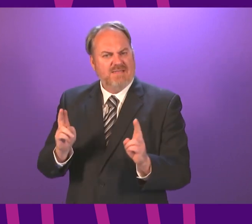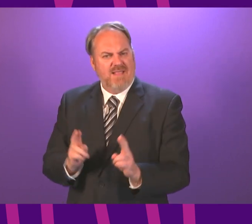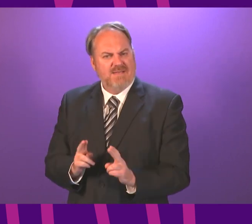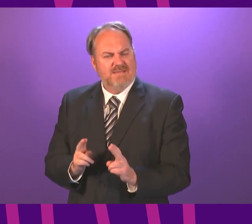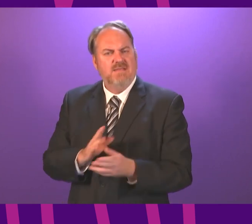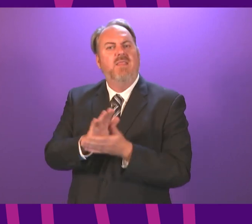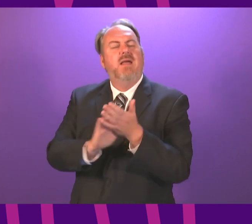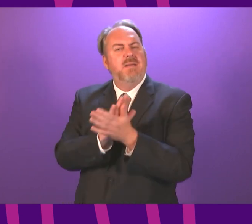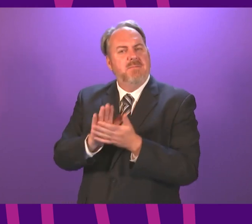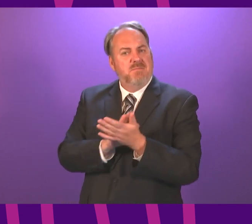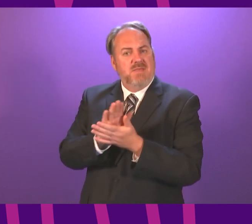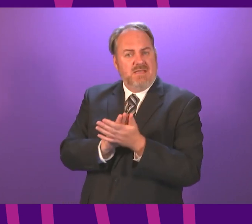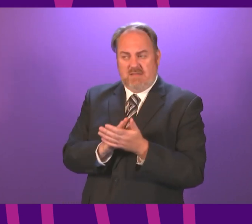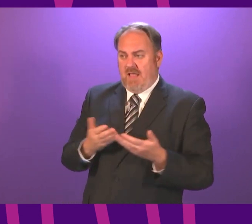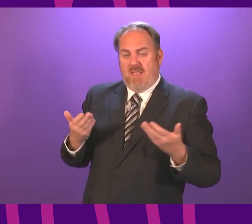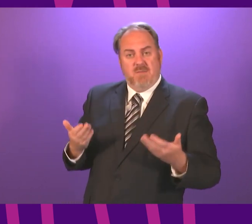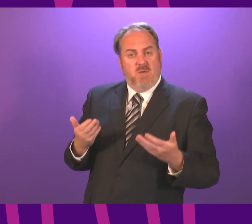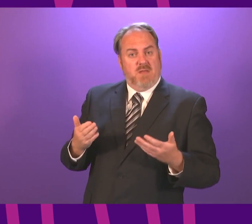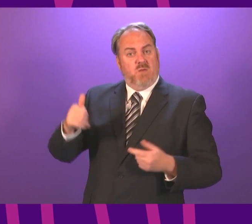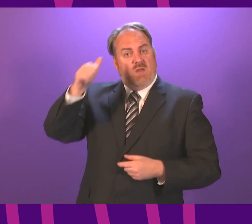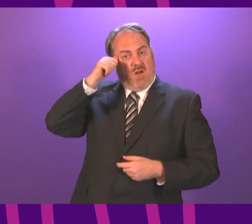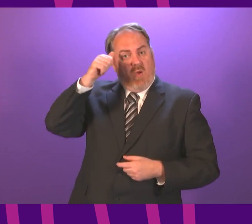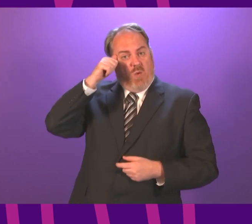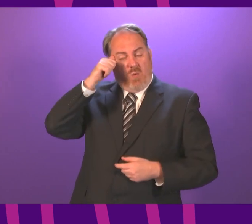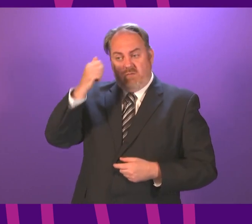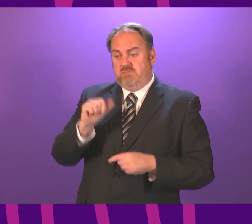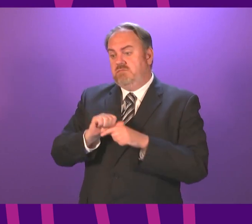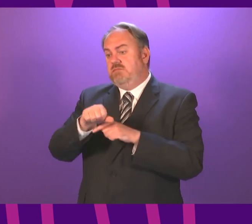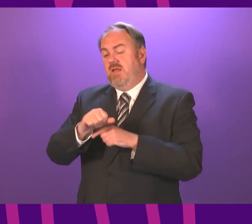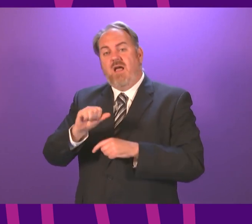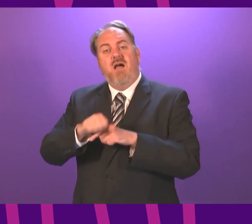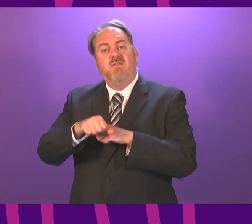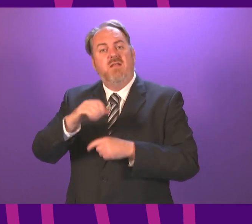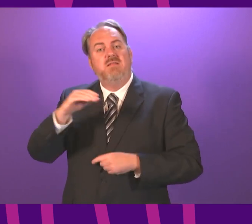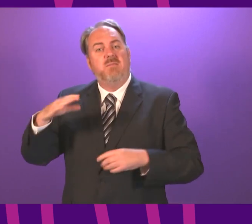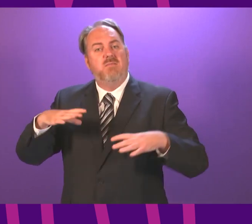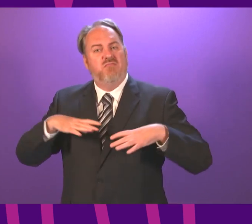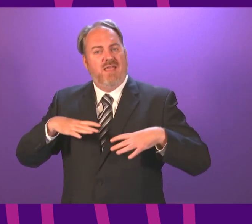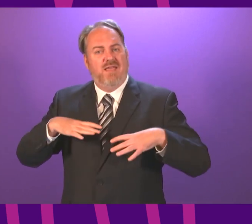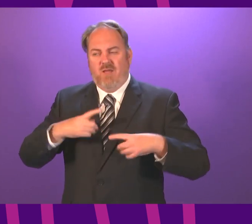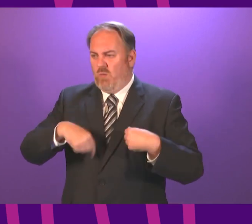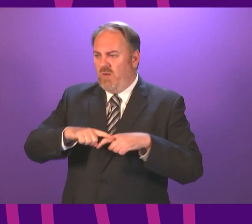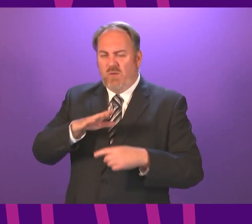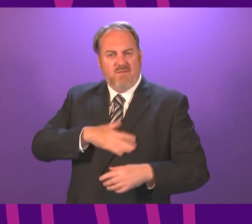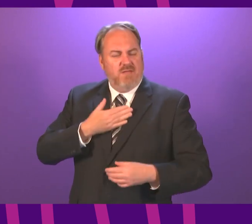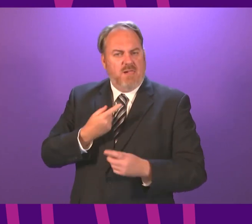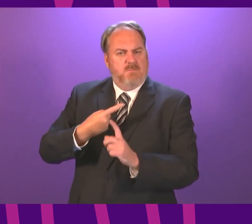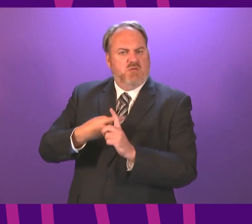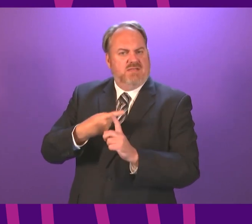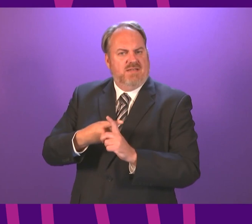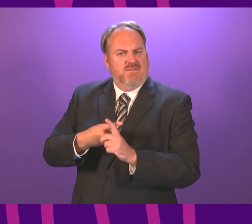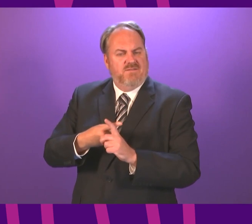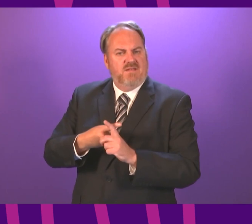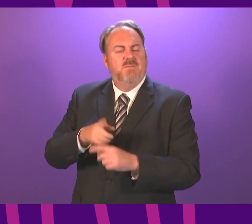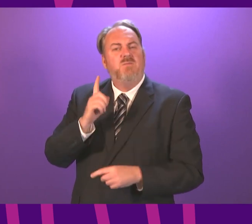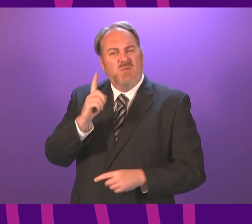then the situation we are in as we return from recess will be more optimistic. As these powers will run on